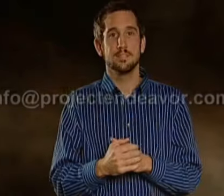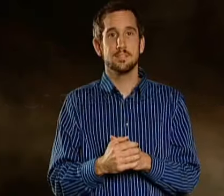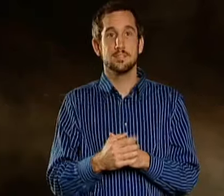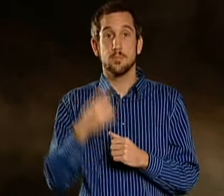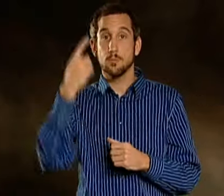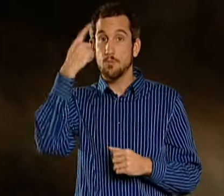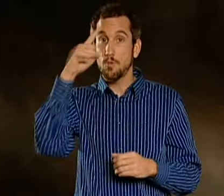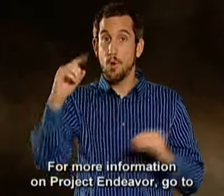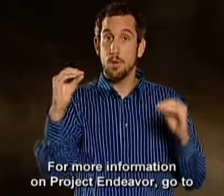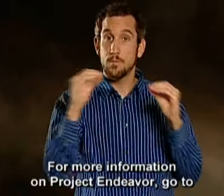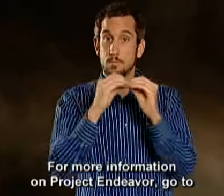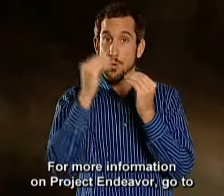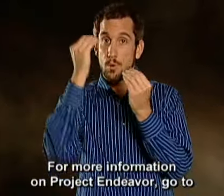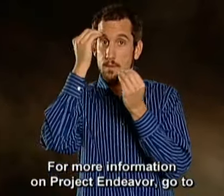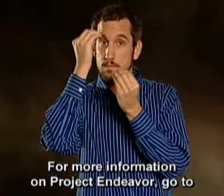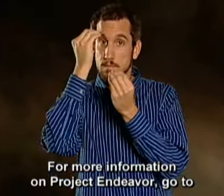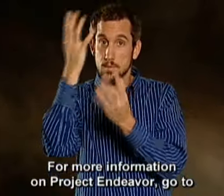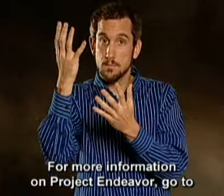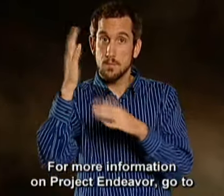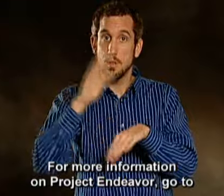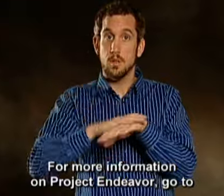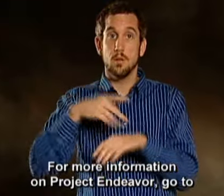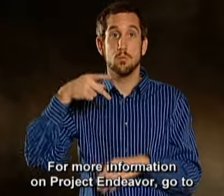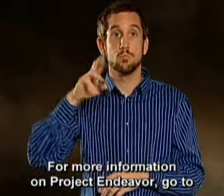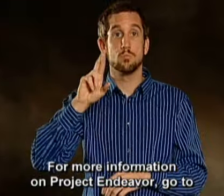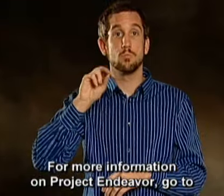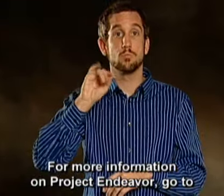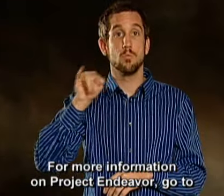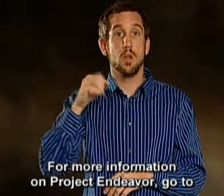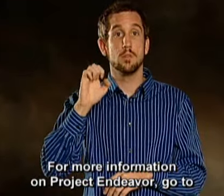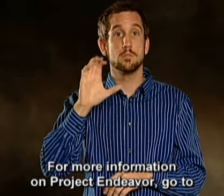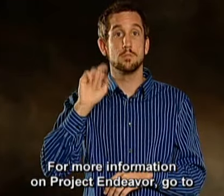For more information on Project Endeavor, go to